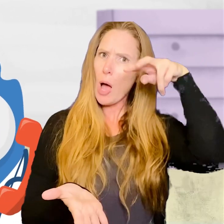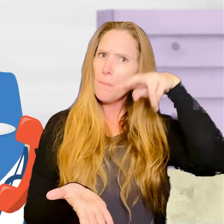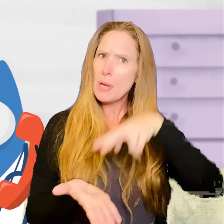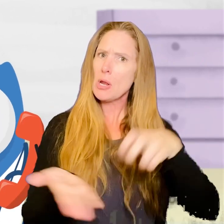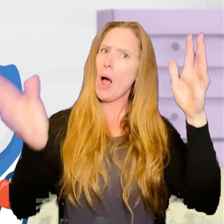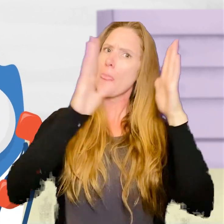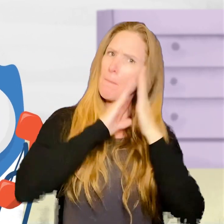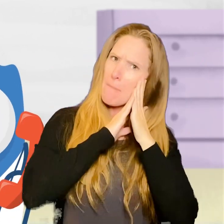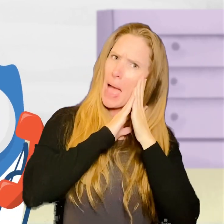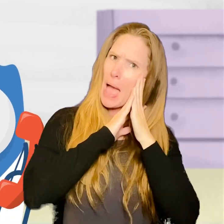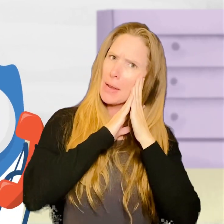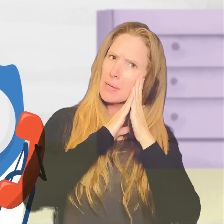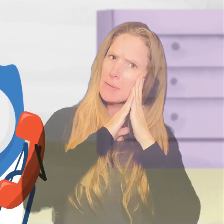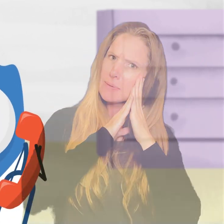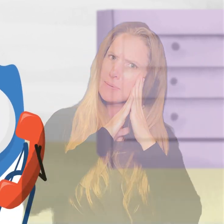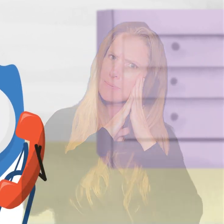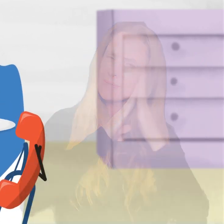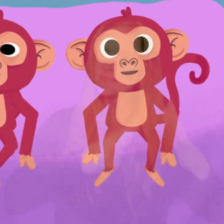jumping on the bed 1.